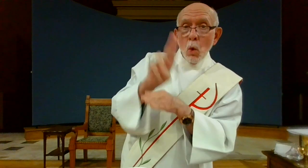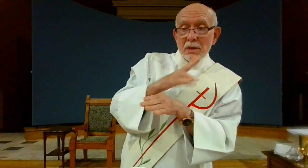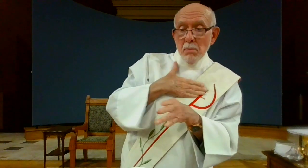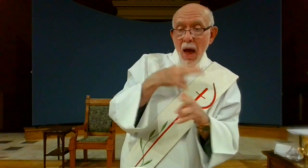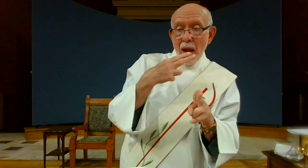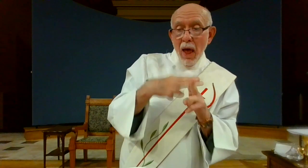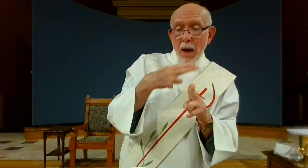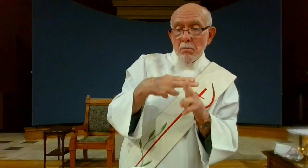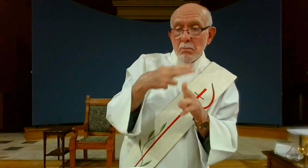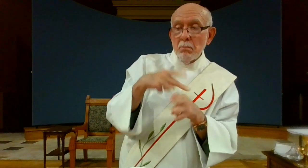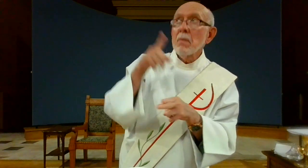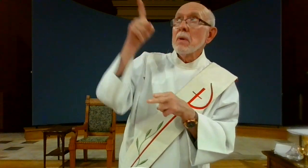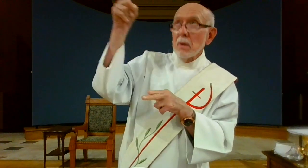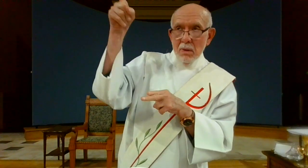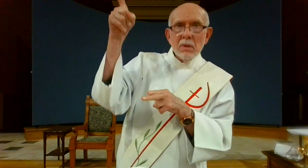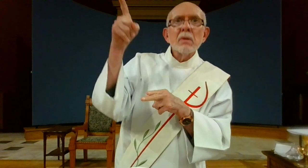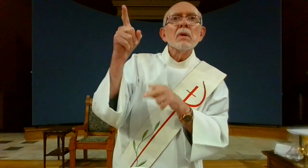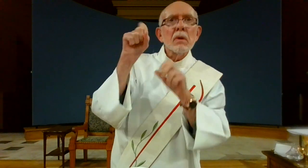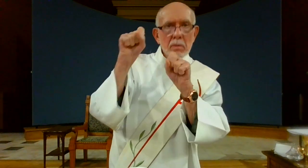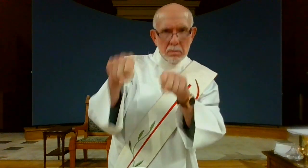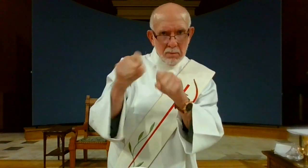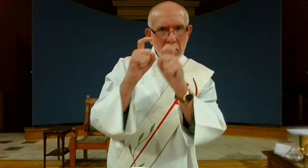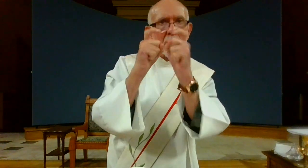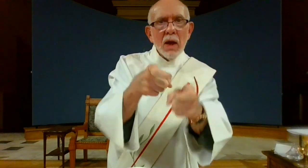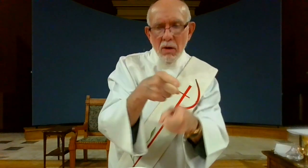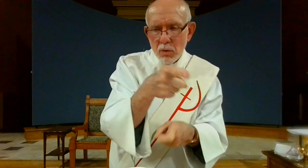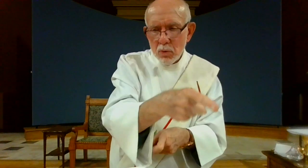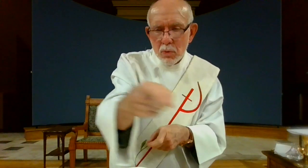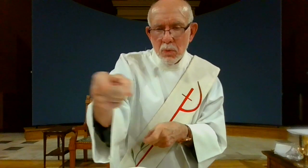in my name he may give you.